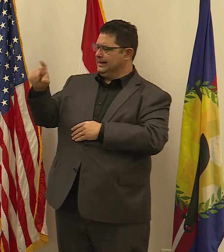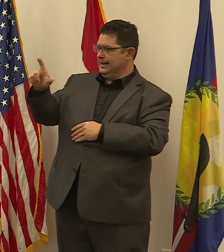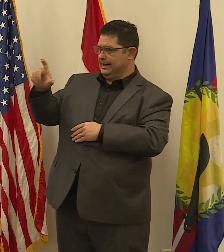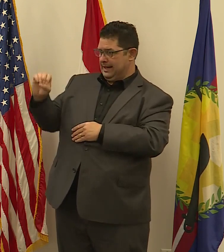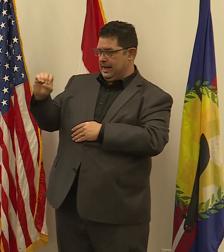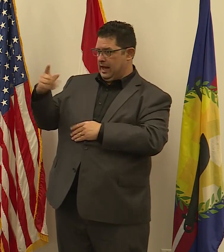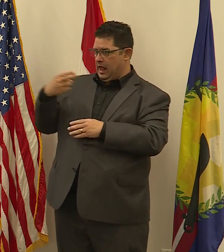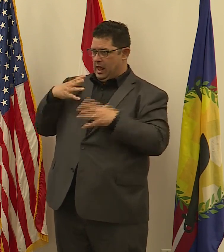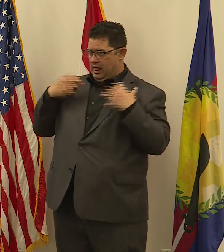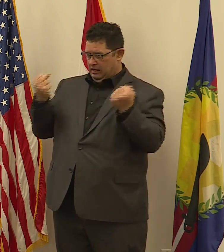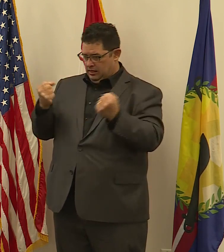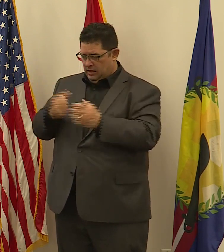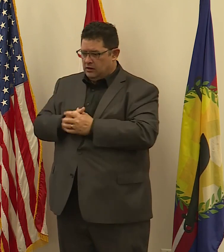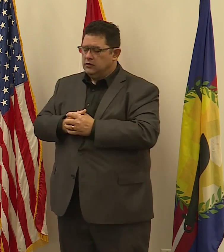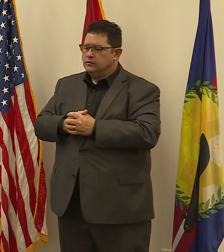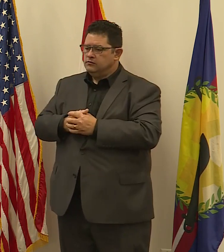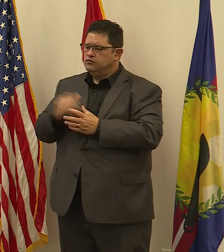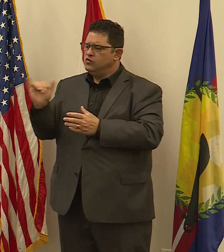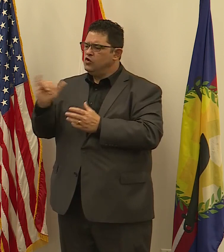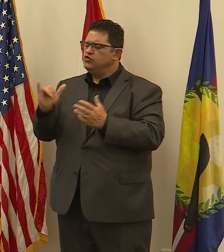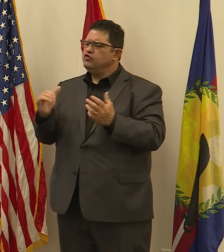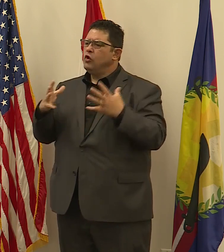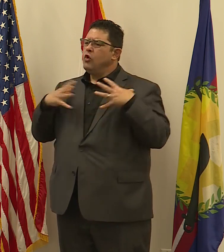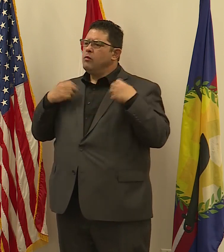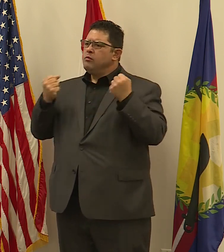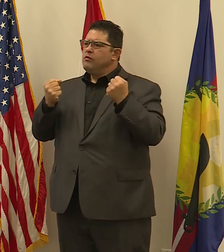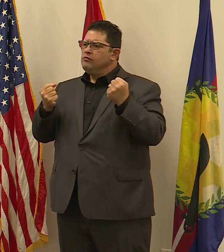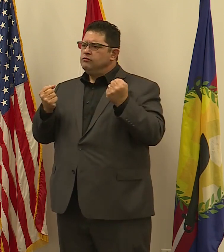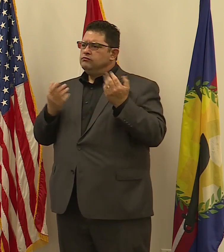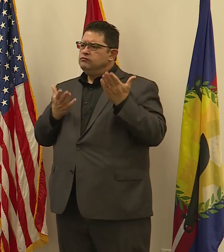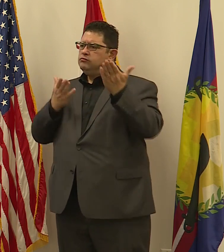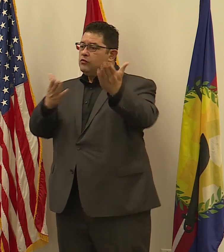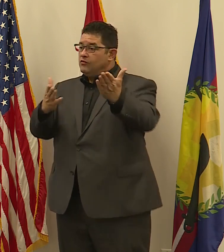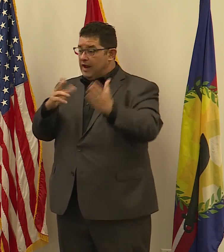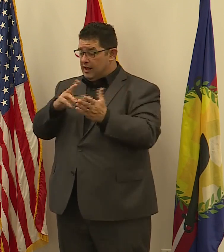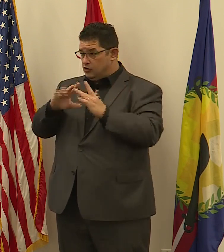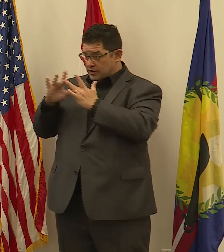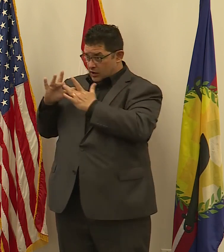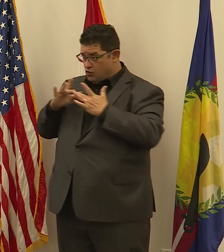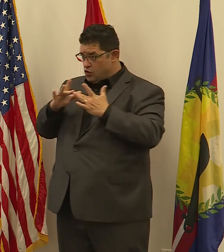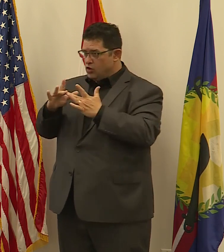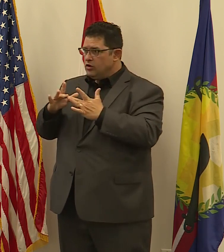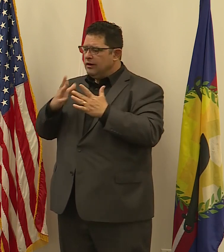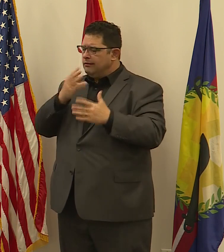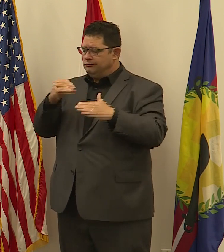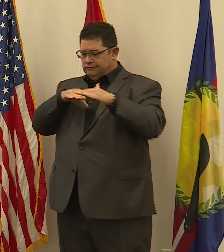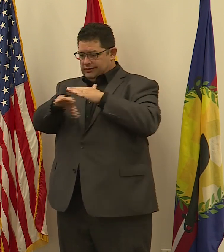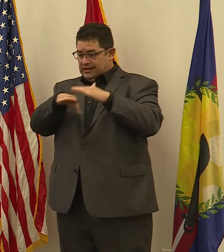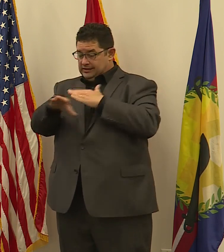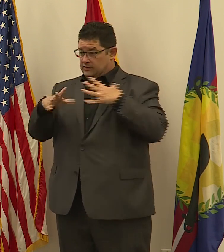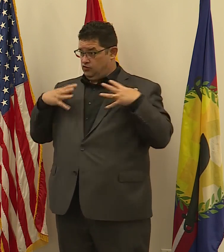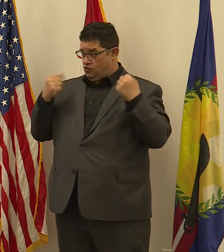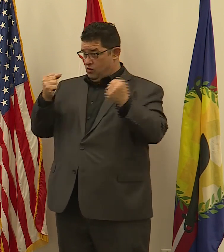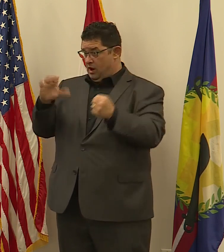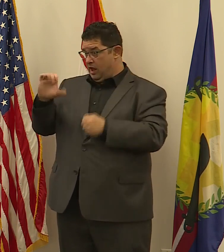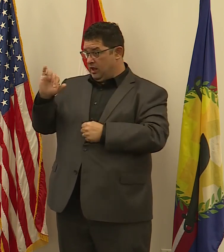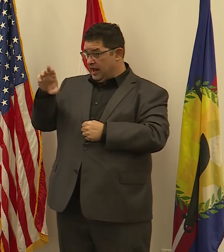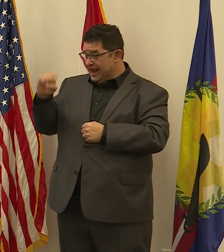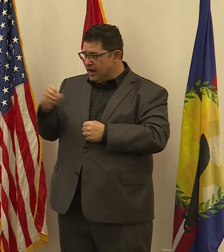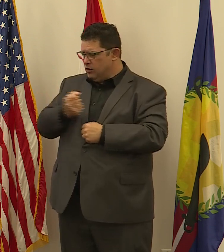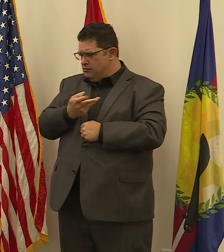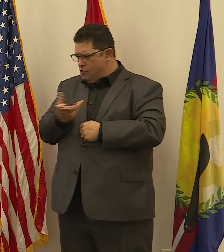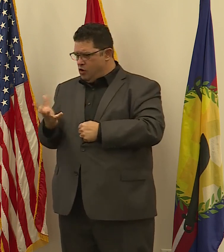with the Immigrant Service Provider Network, working with local governments to create access to health care in multiple languages